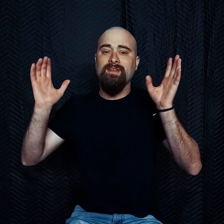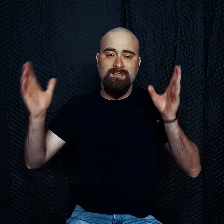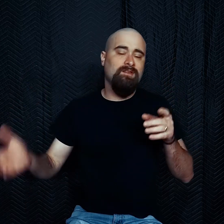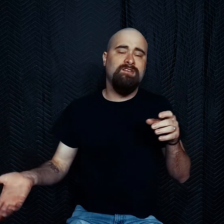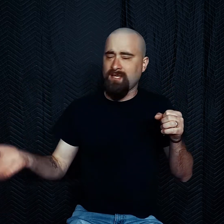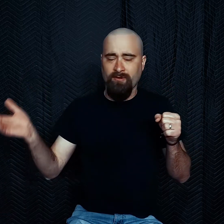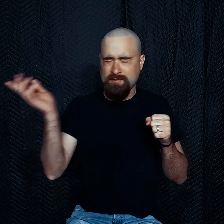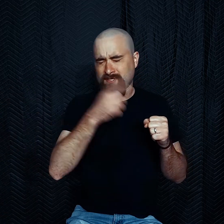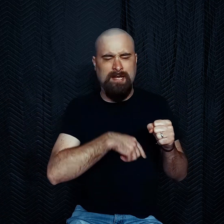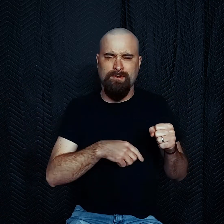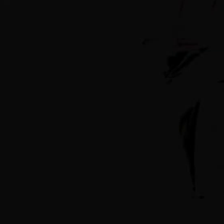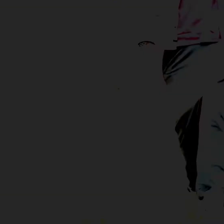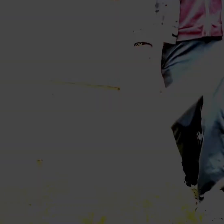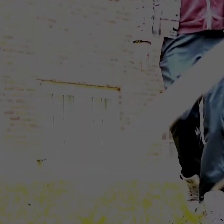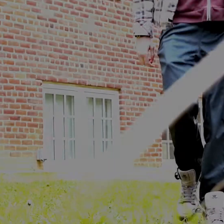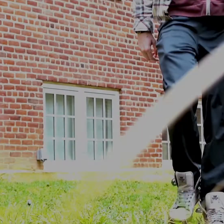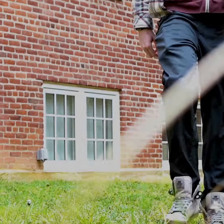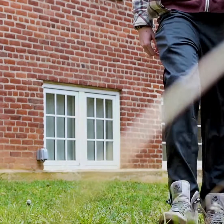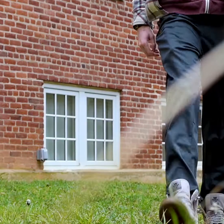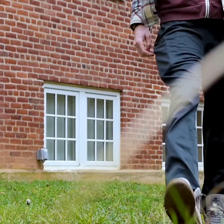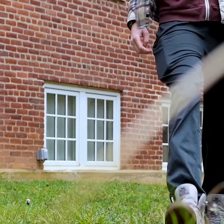let's let's take a look at some examples. Let's take a look